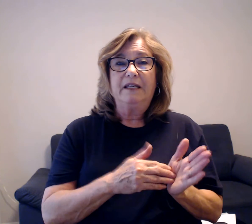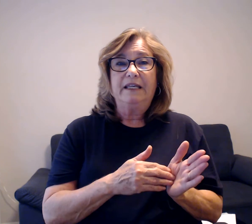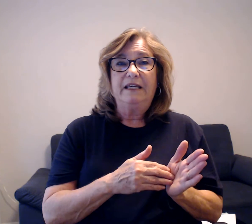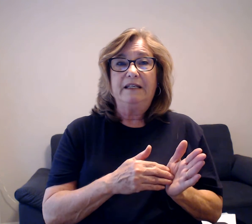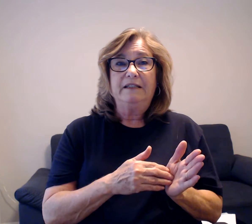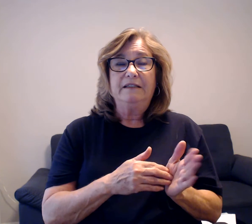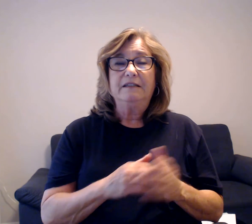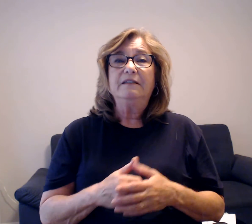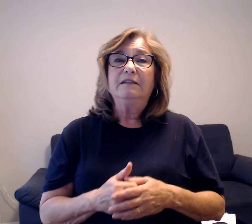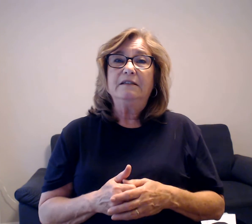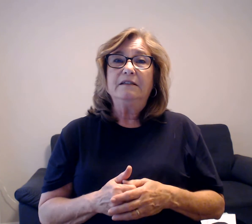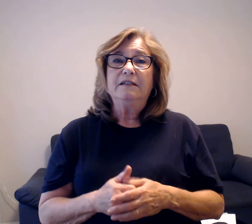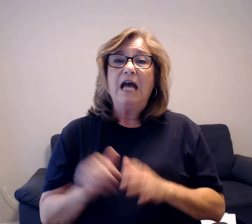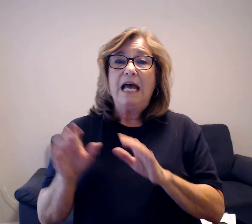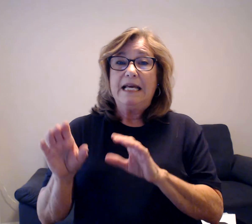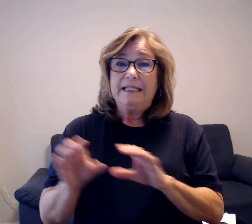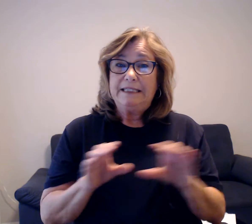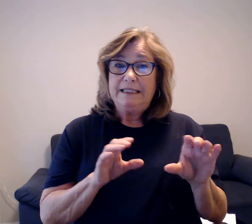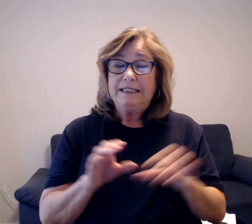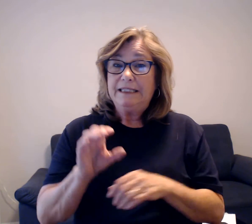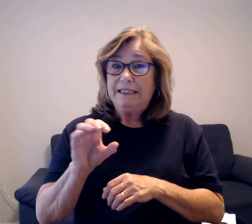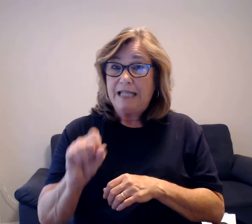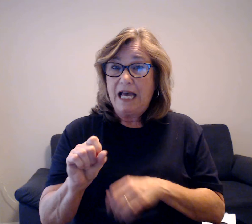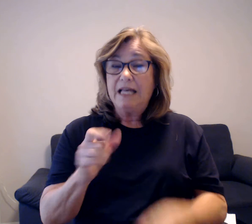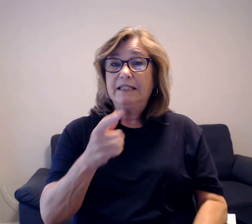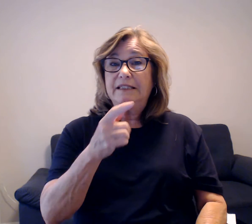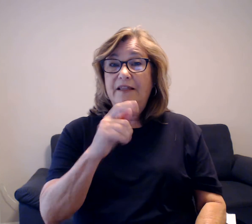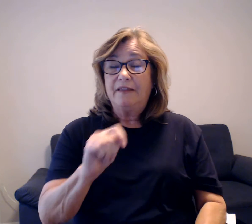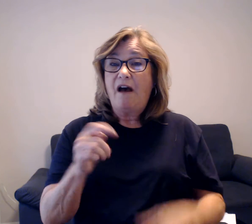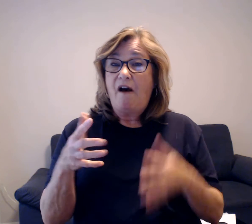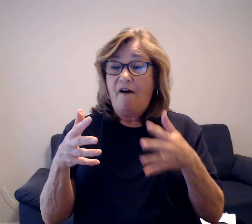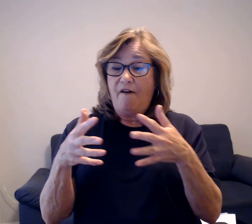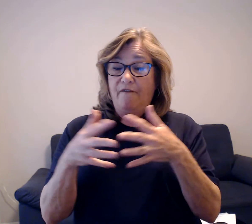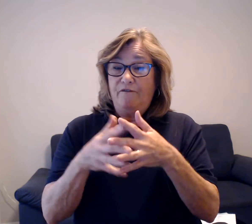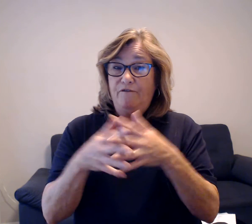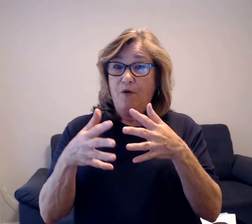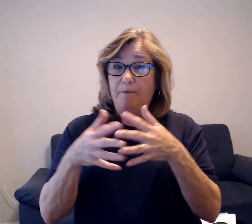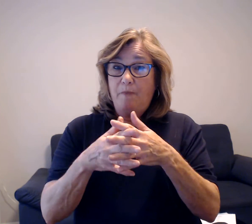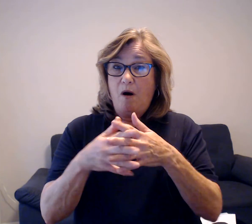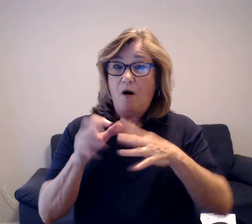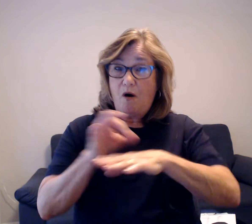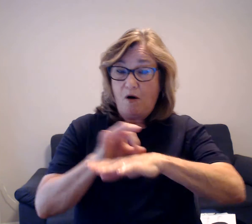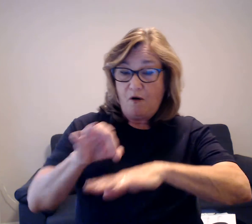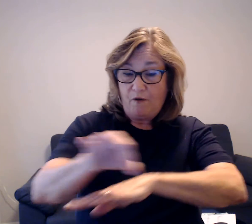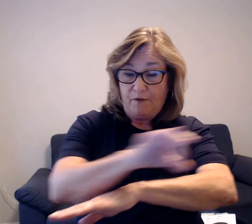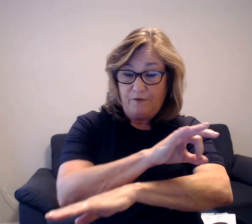Does the football field have real grass?